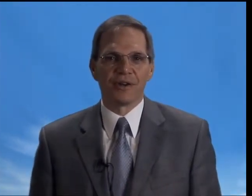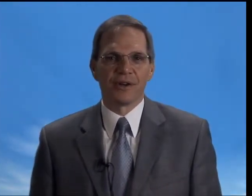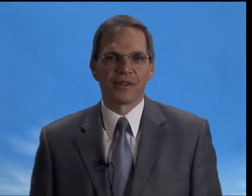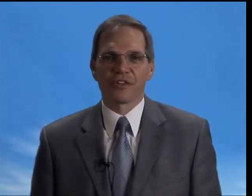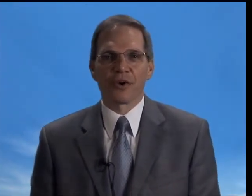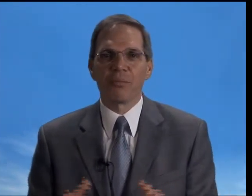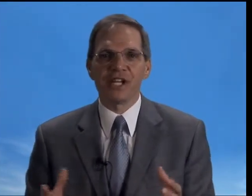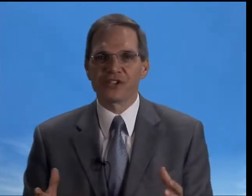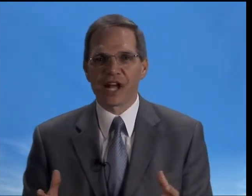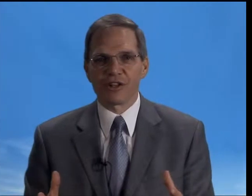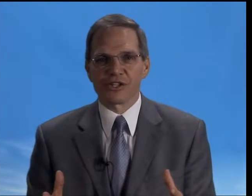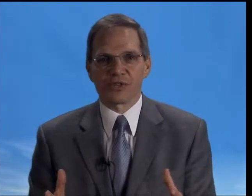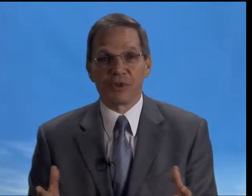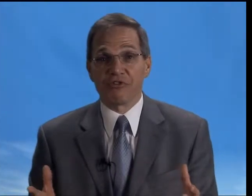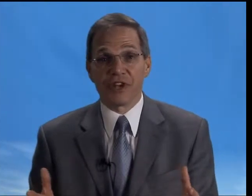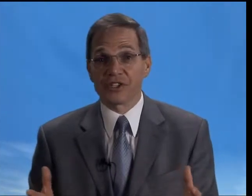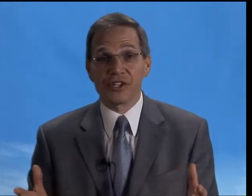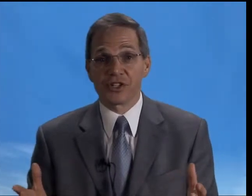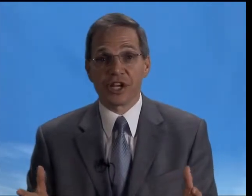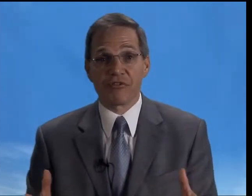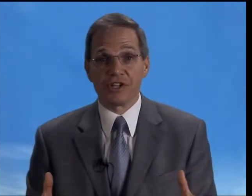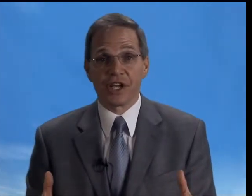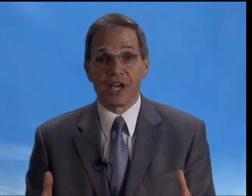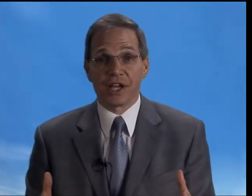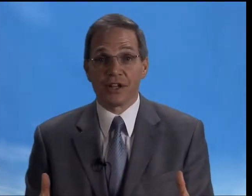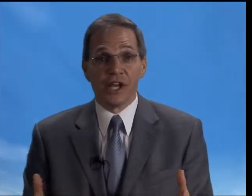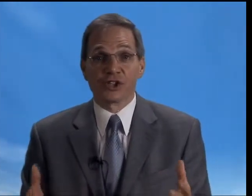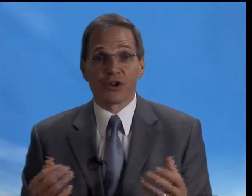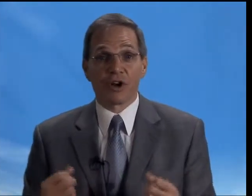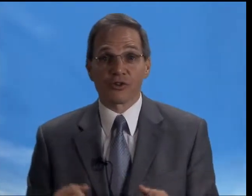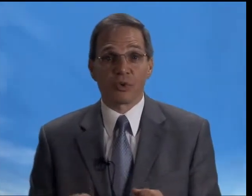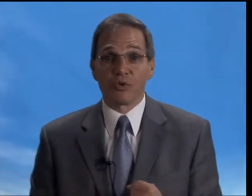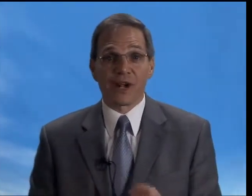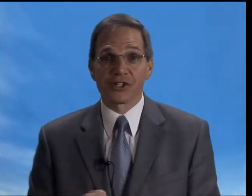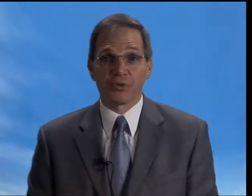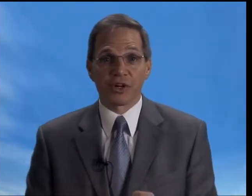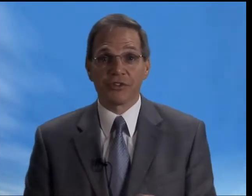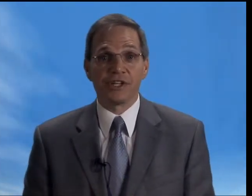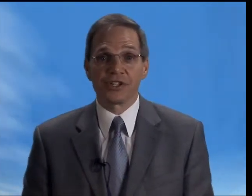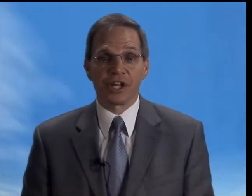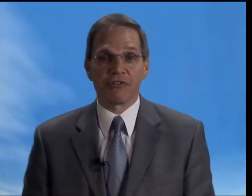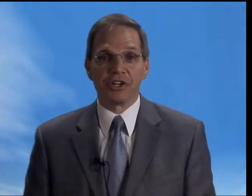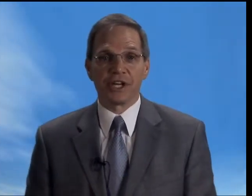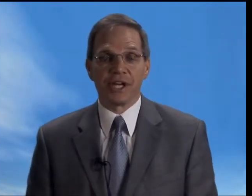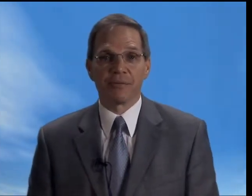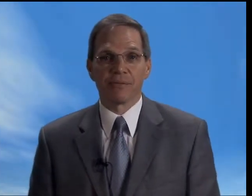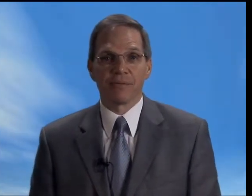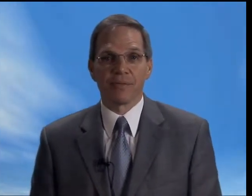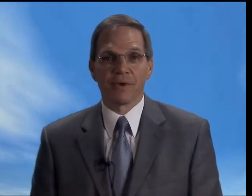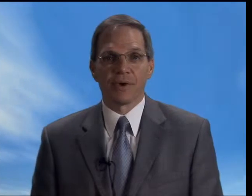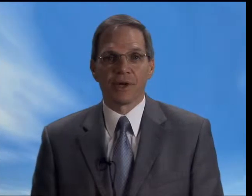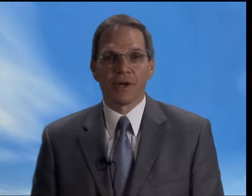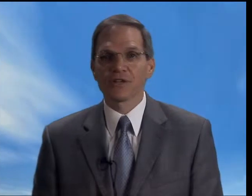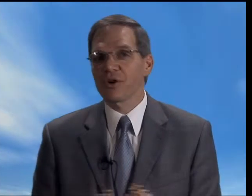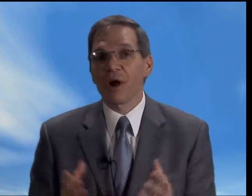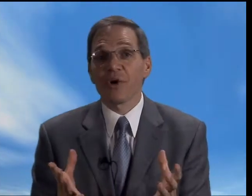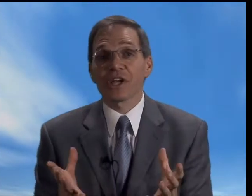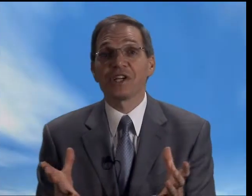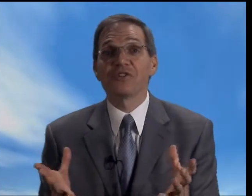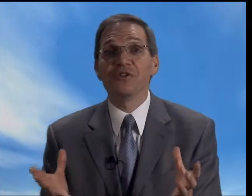that there are many challenges we face each and every day and struggles we wrestle with each and every day. And so I want to continue